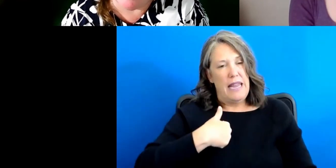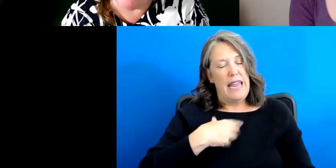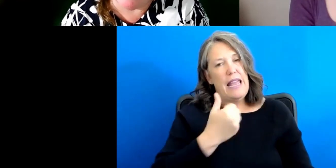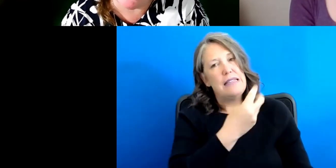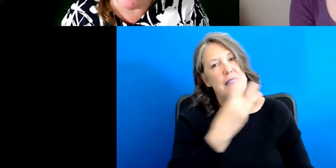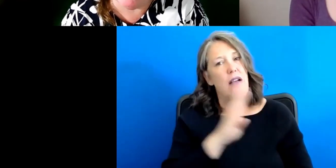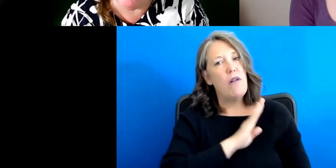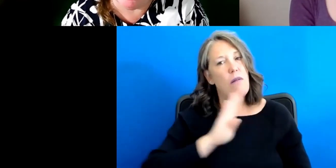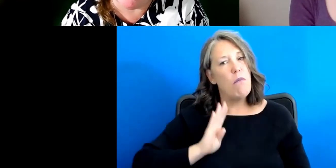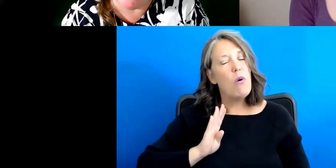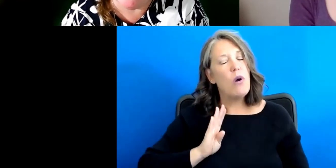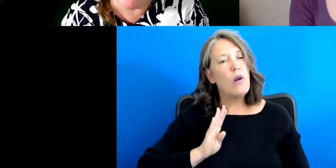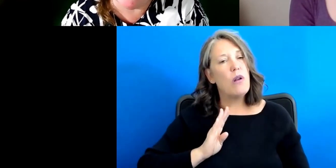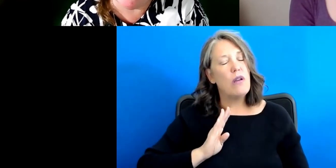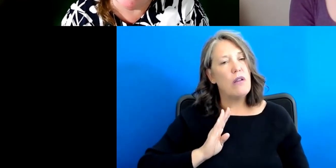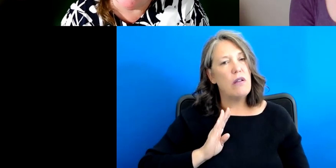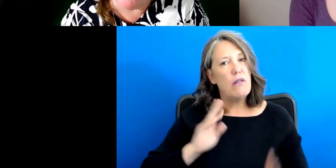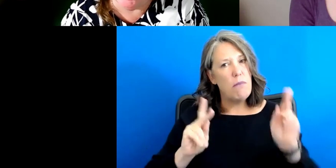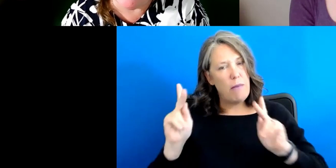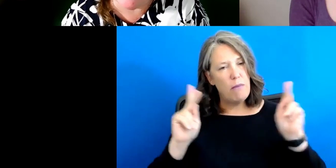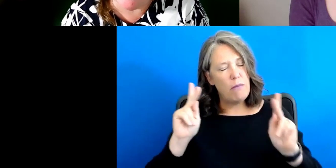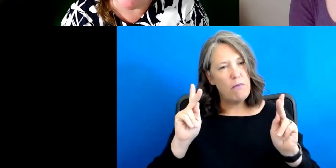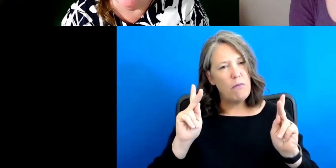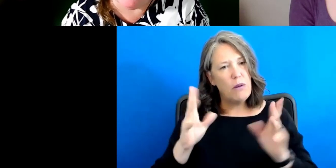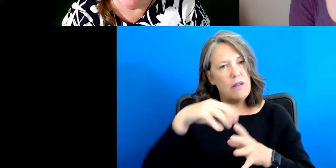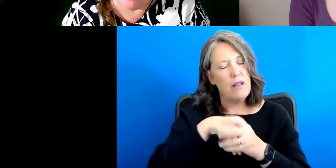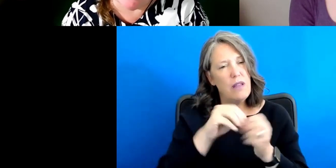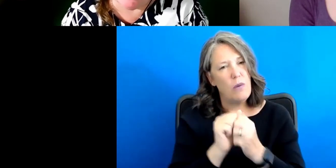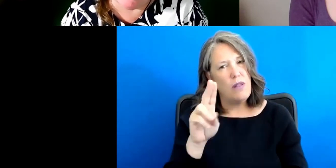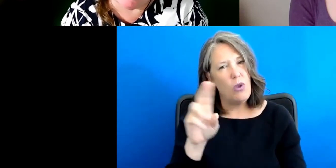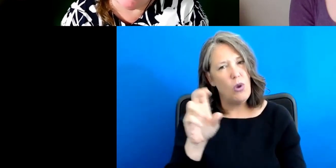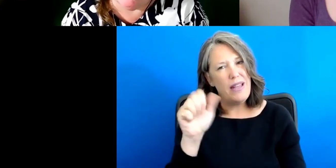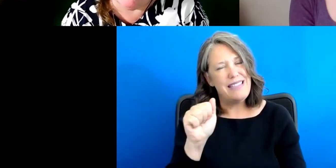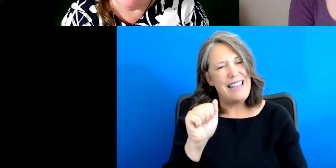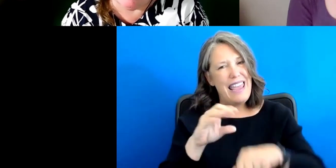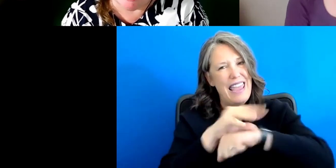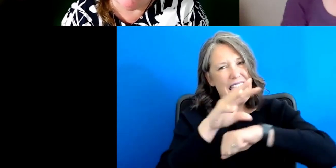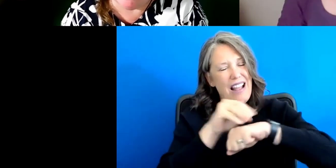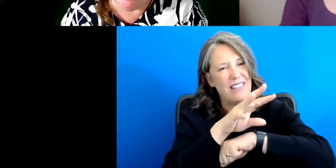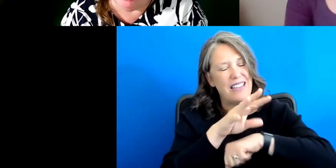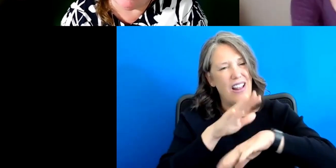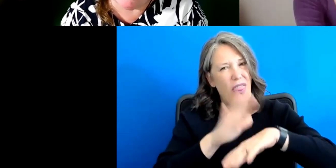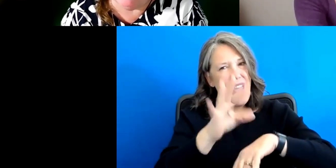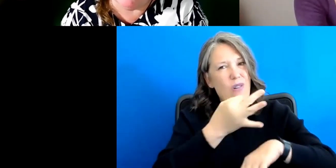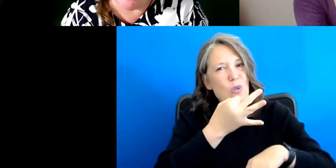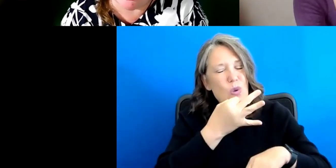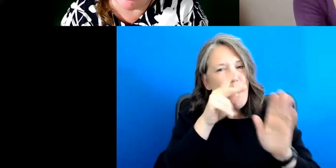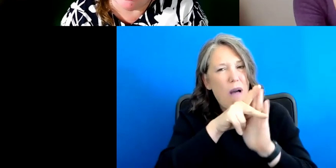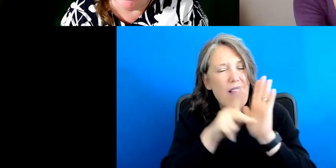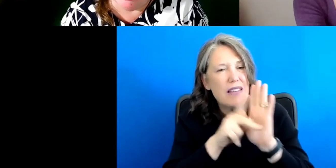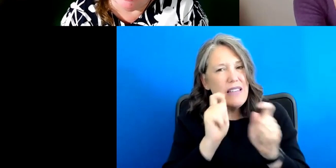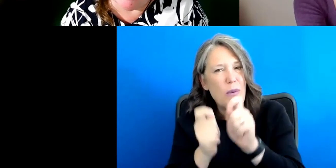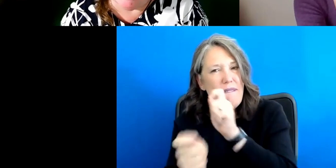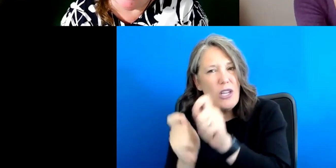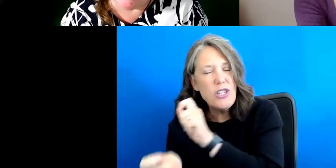board members took part in the USAID consultation on their upcoming policy revision.